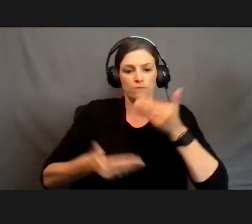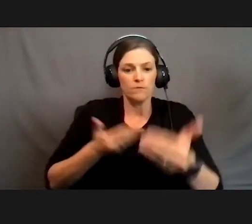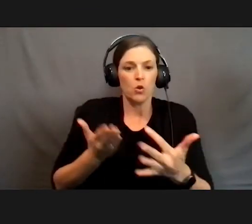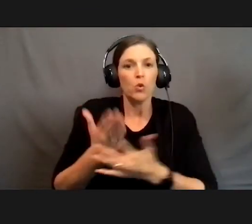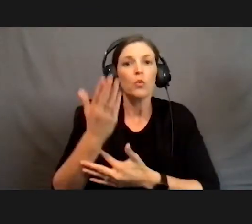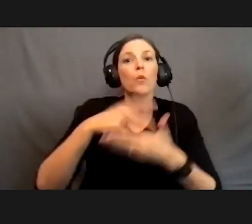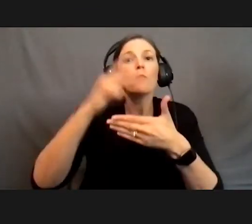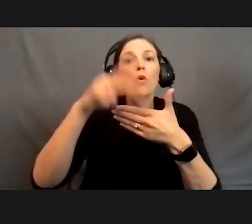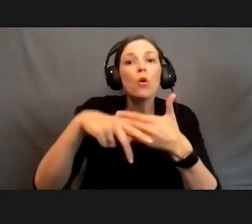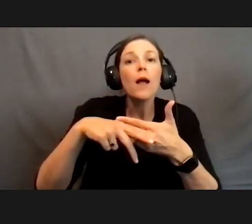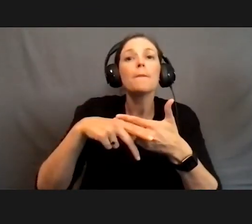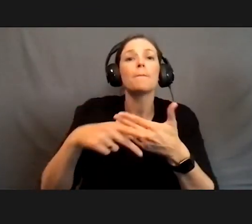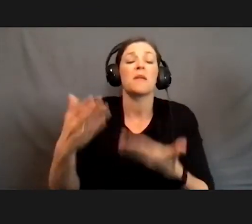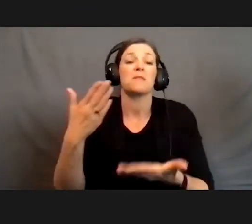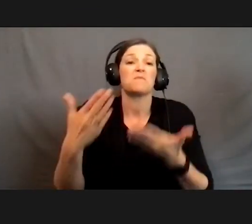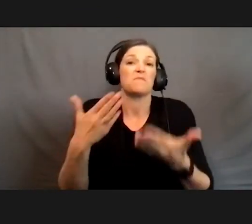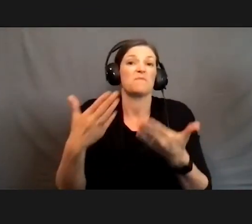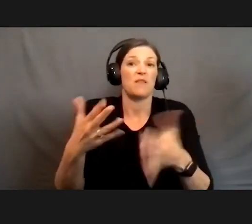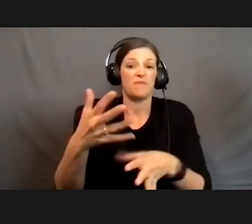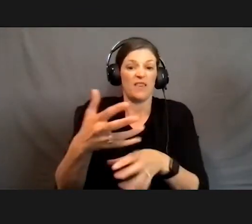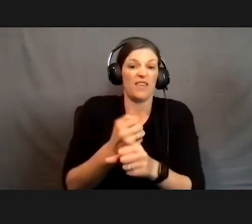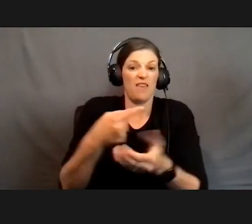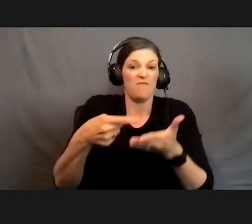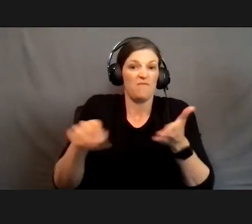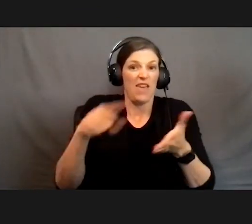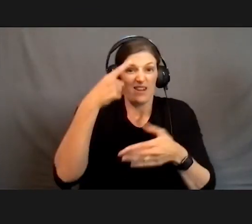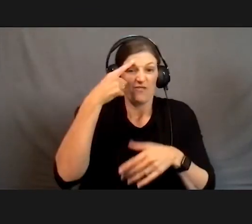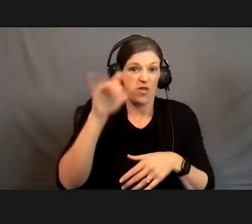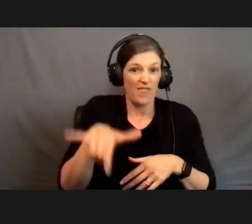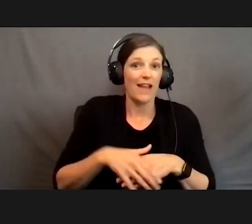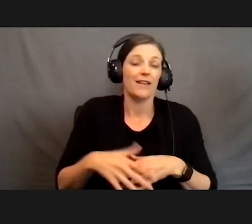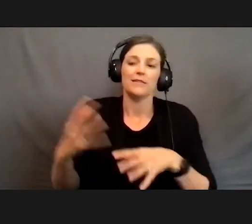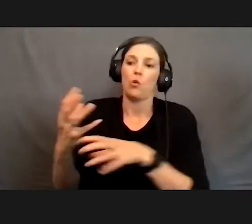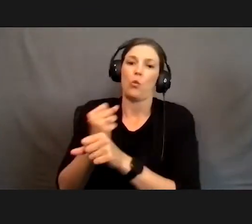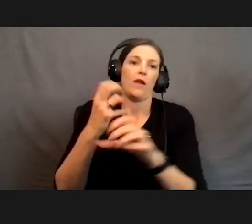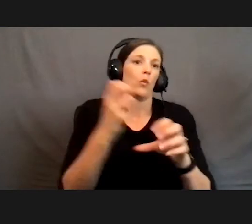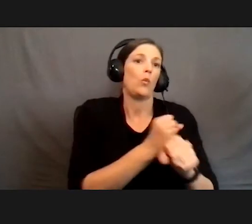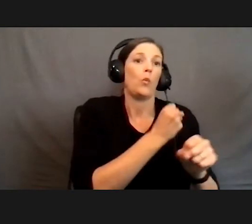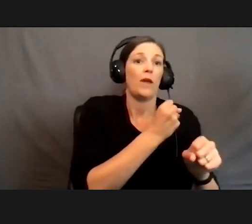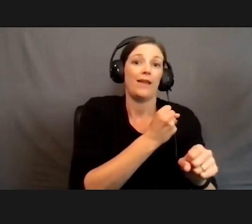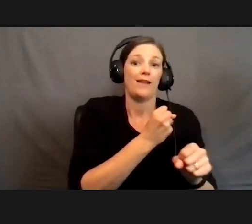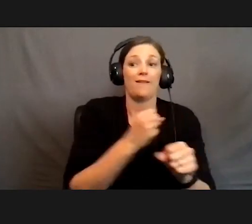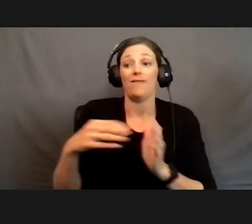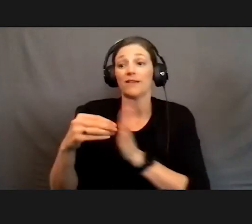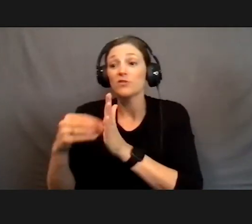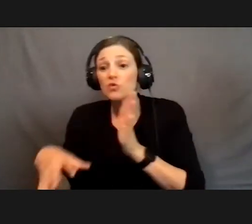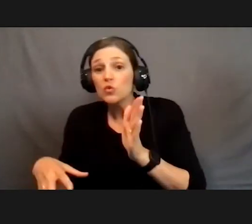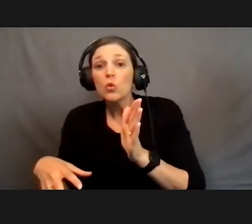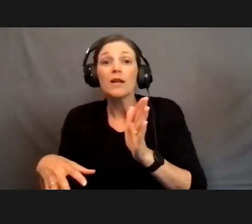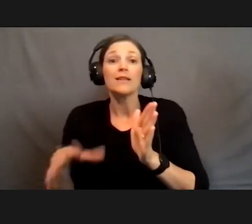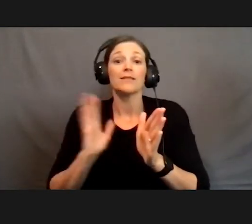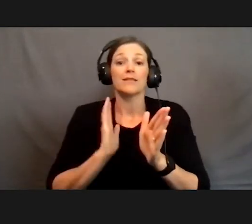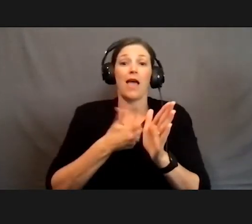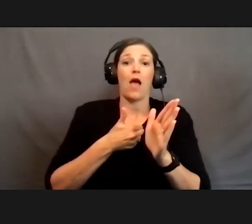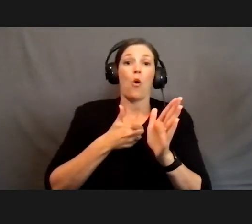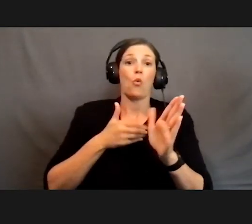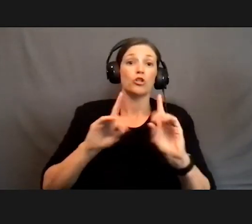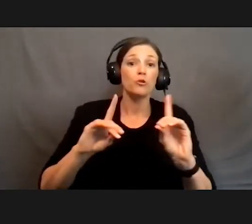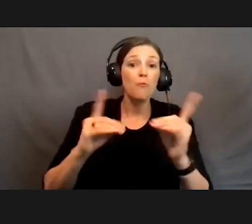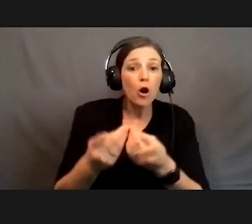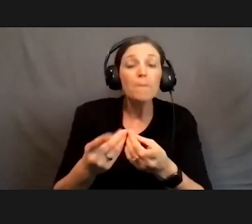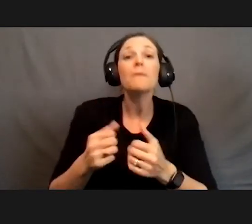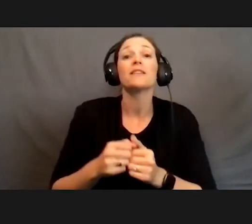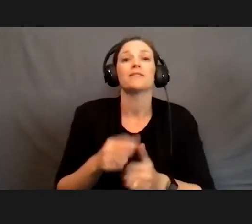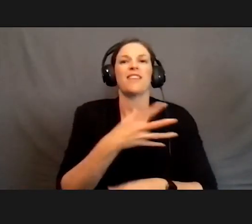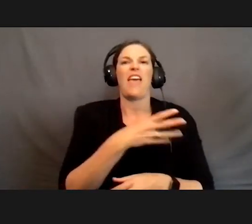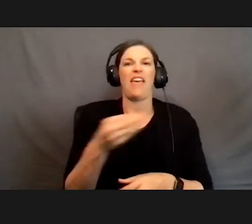and possibly potentially get paid for that, it's a win-win for not only the students, our departments, but also for